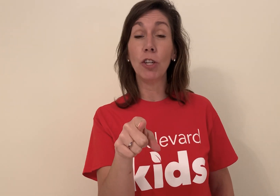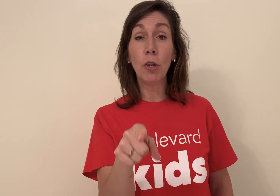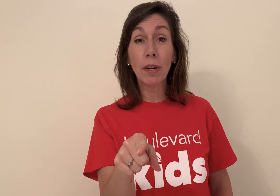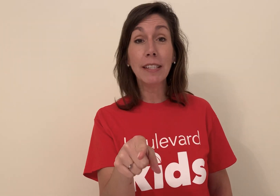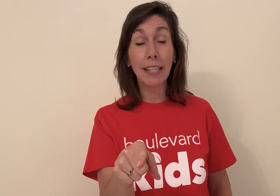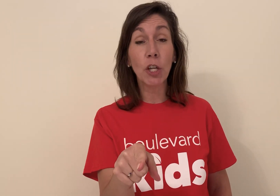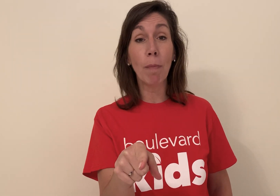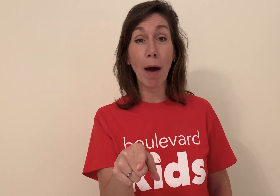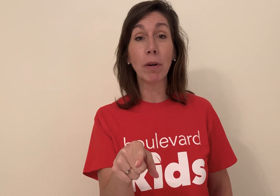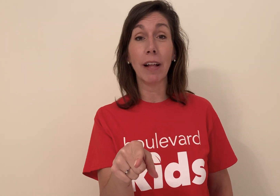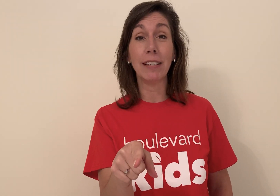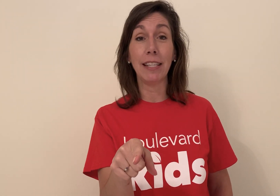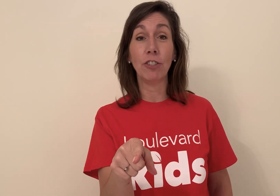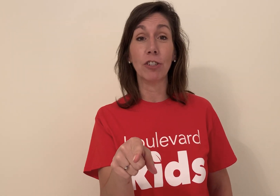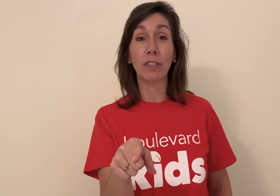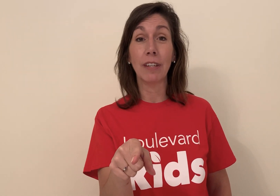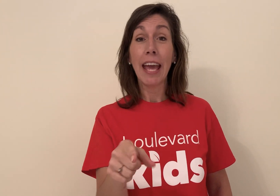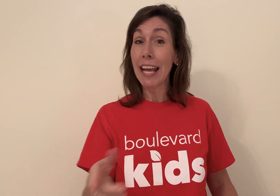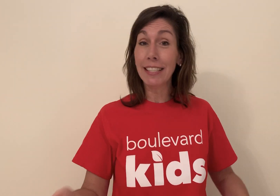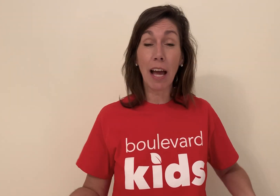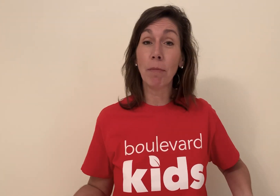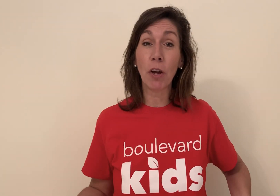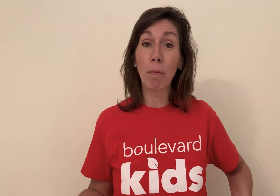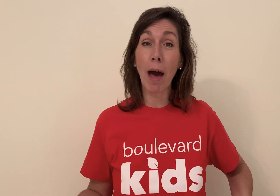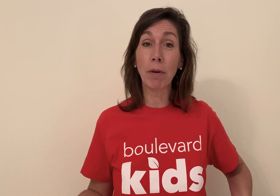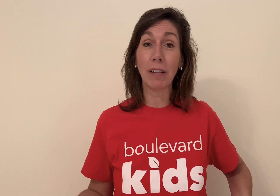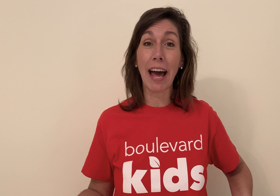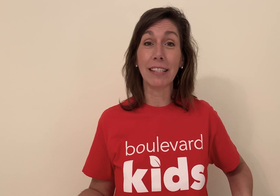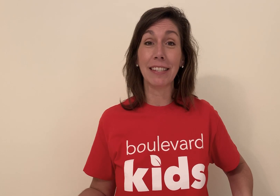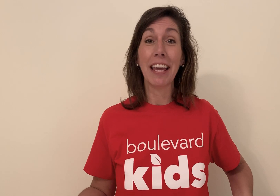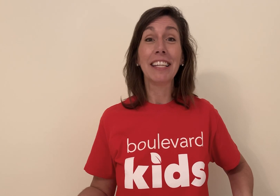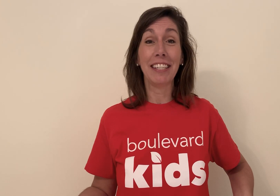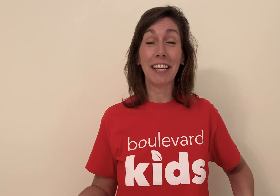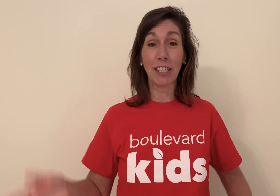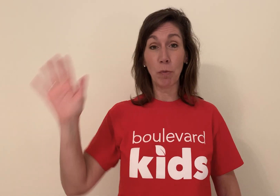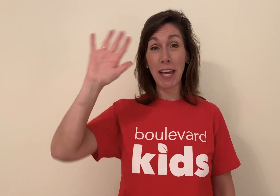you can see your Bible class teachers. It's time to go to Bible class. See you next week.